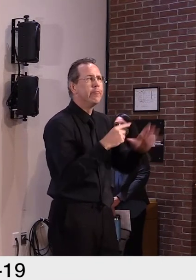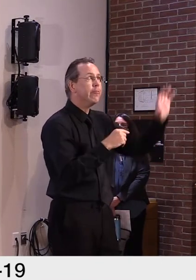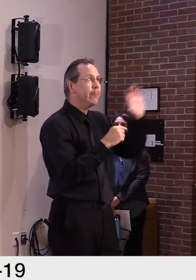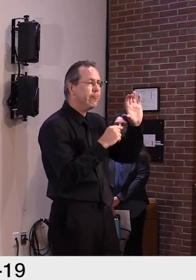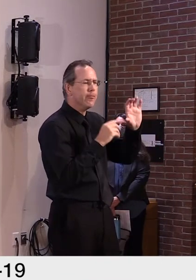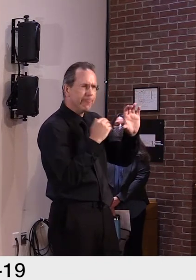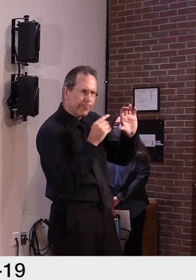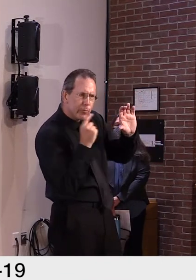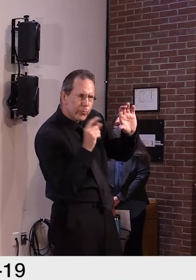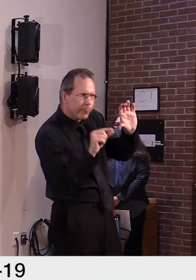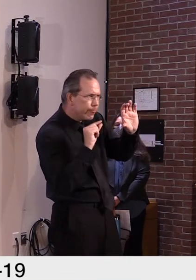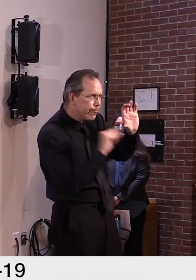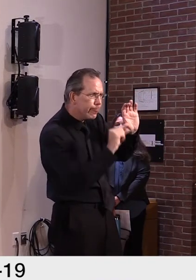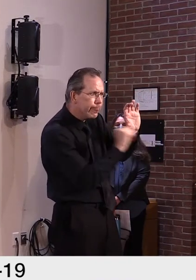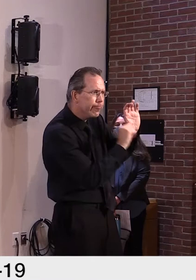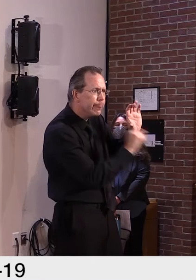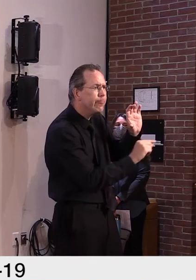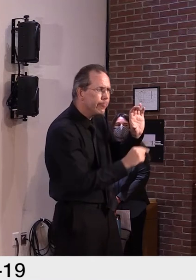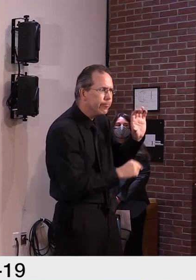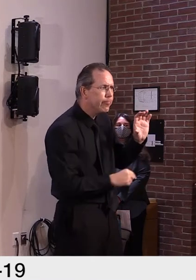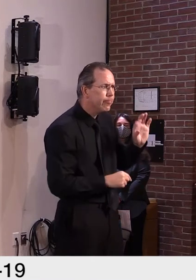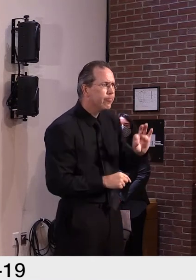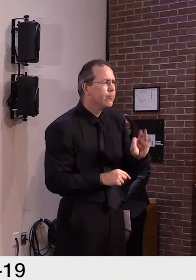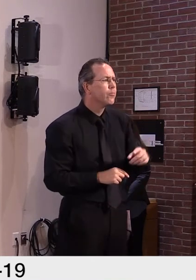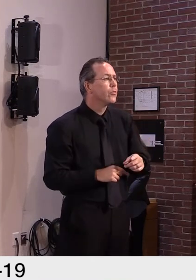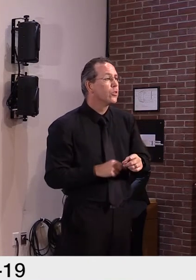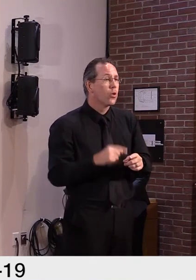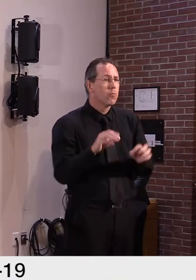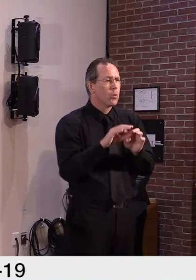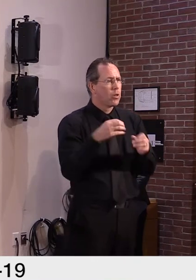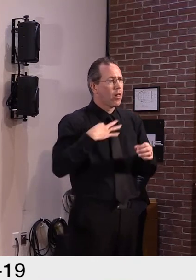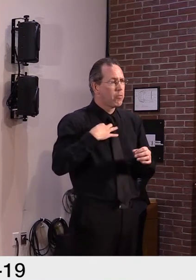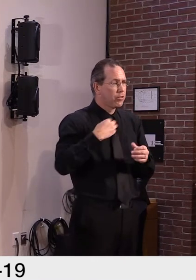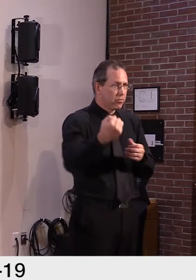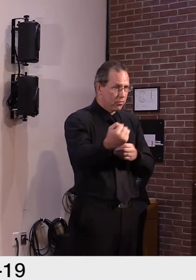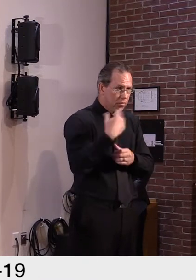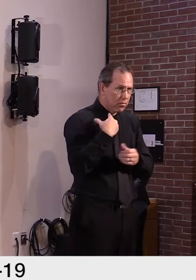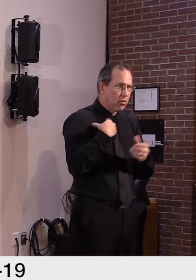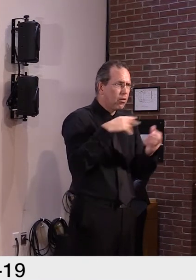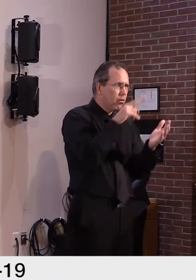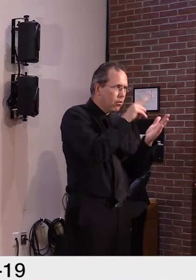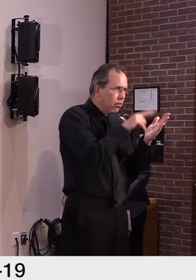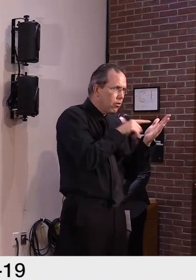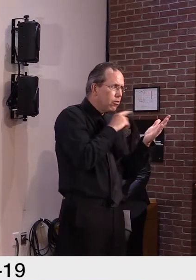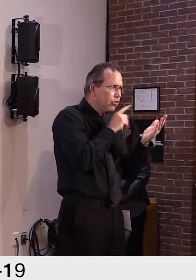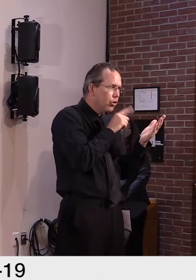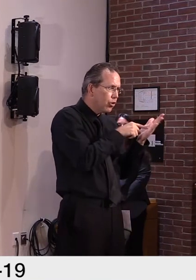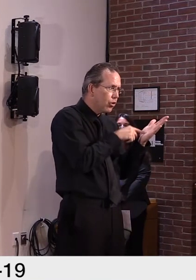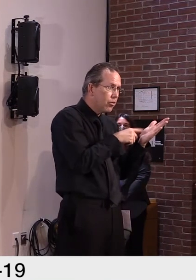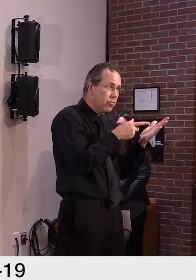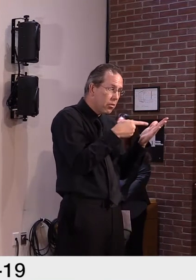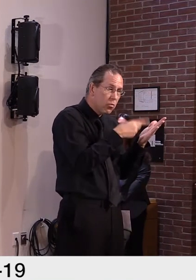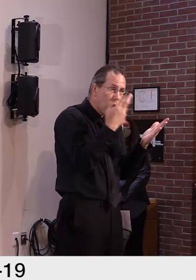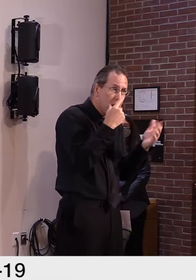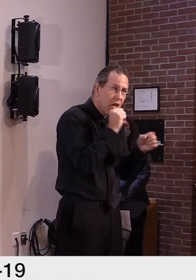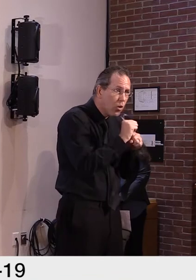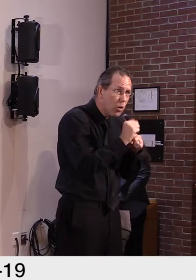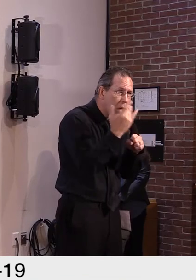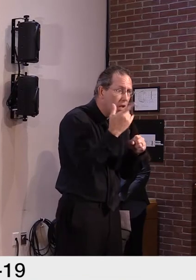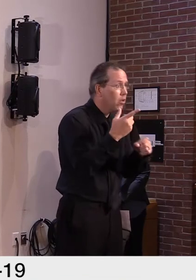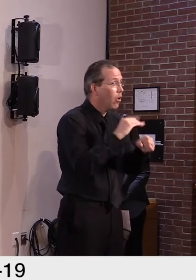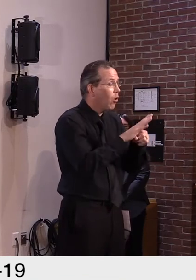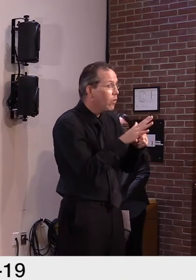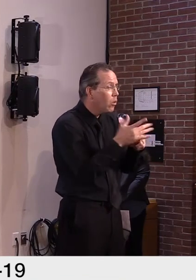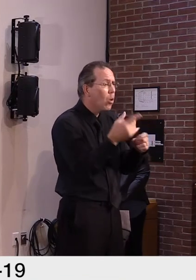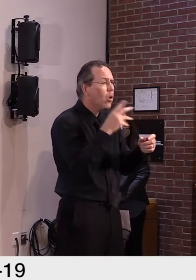All right. Great. Thank you. And Governor, for the, the moratorium on disconnect, I, I saw, and I think I have this, right, the PUC extended